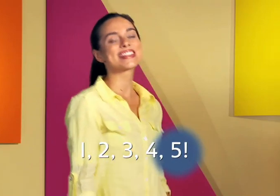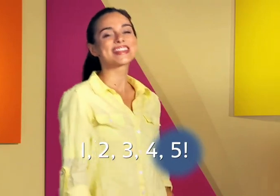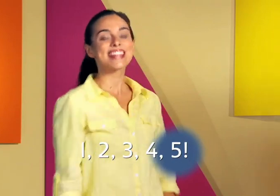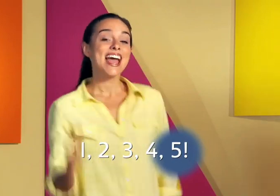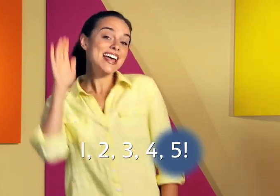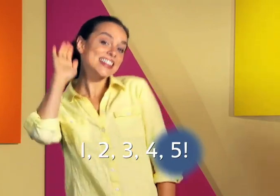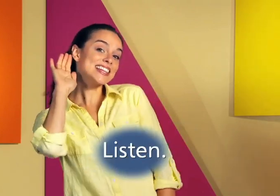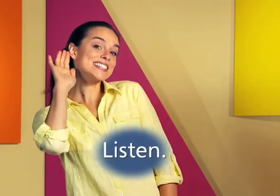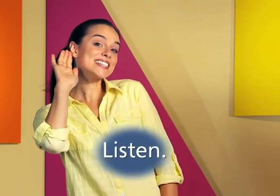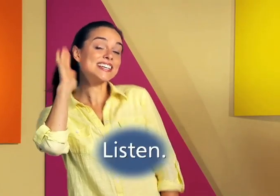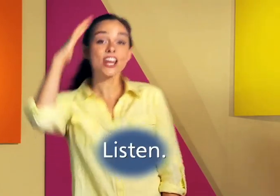Let's count